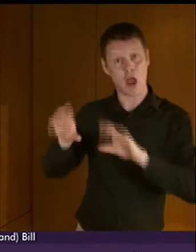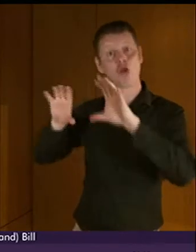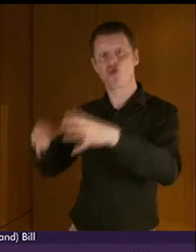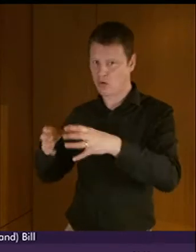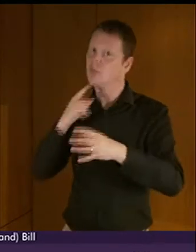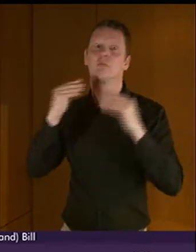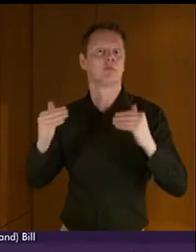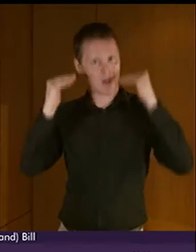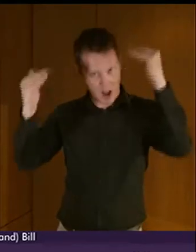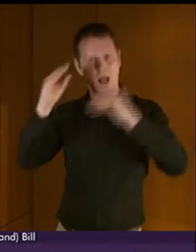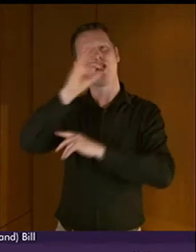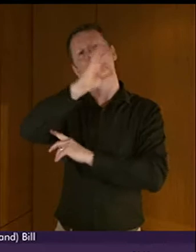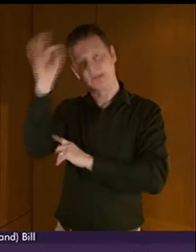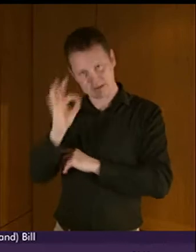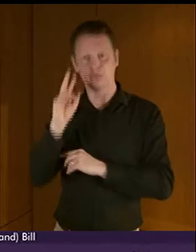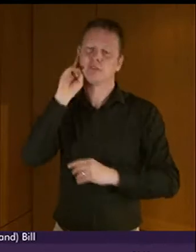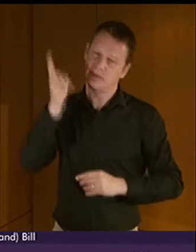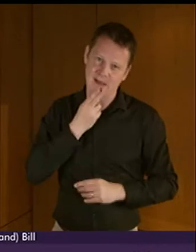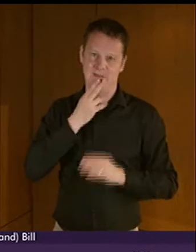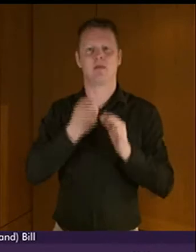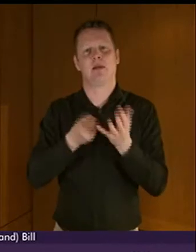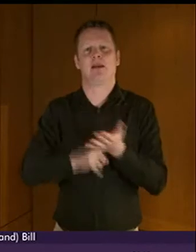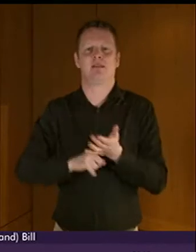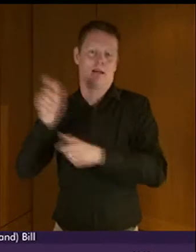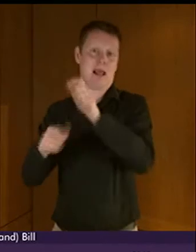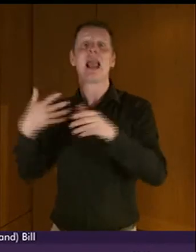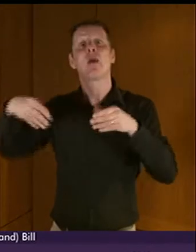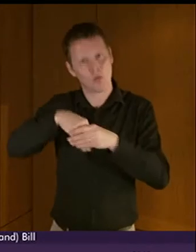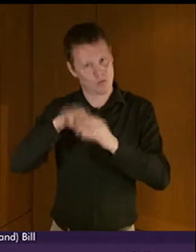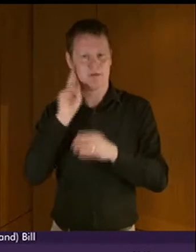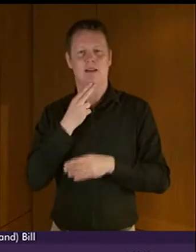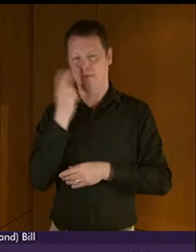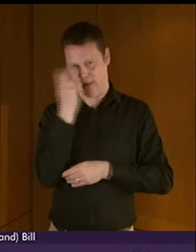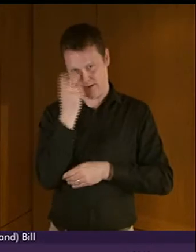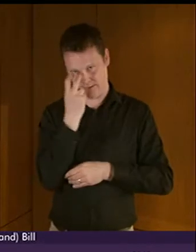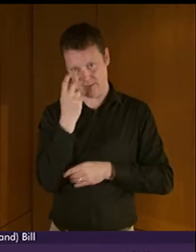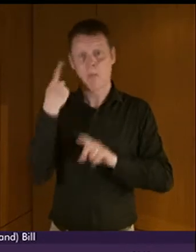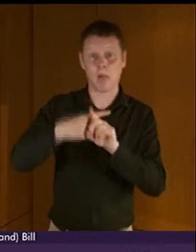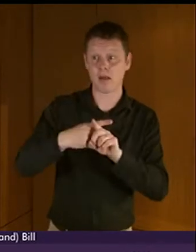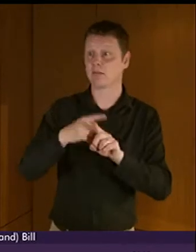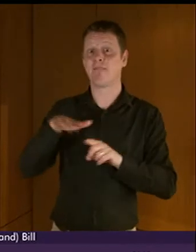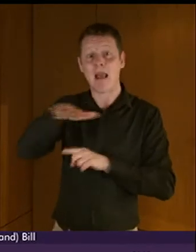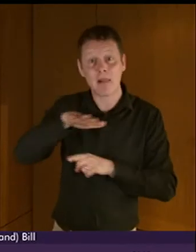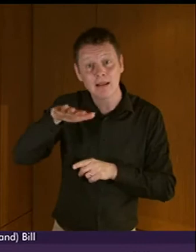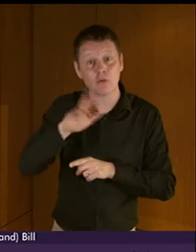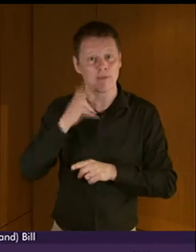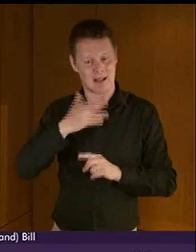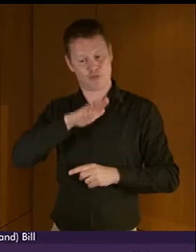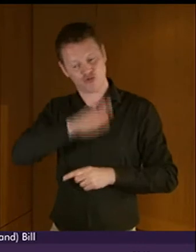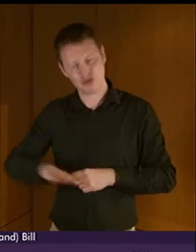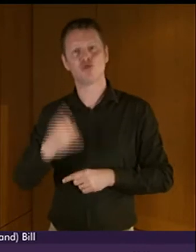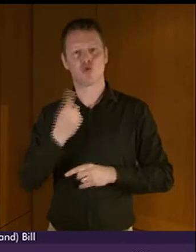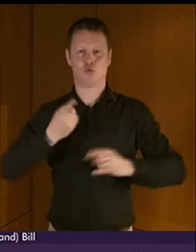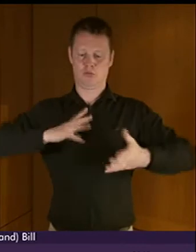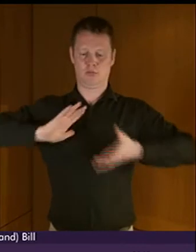proportion of deaf BSL users, including deafblind BSL users and families of deaf children who use BSL.